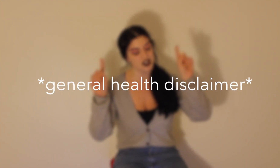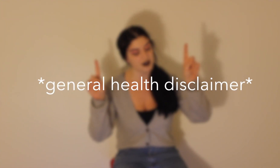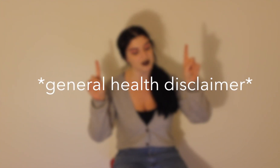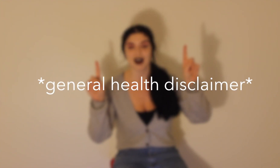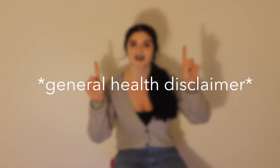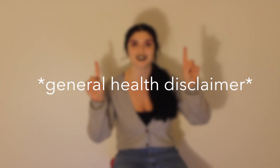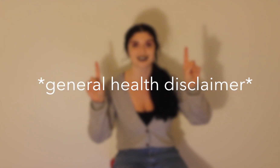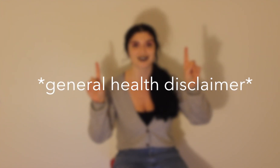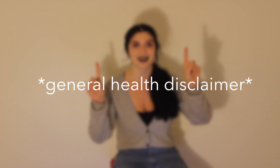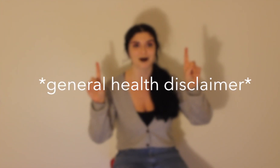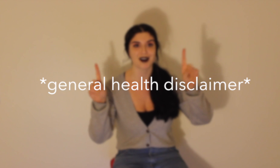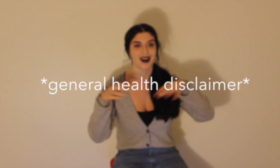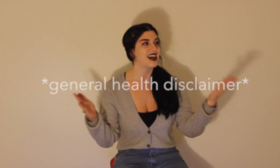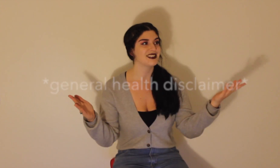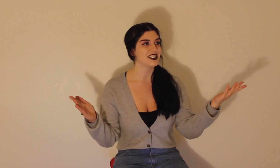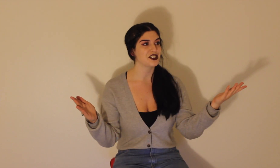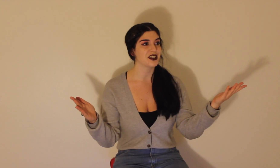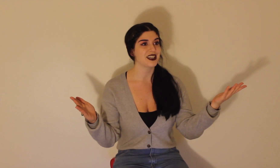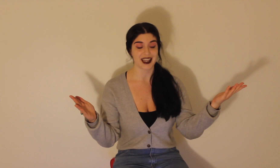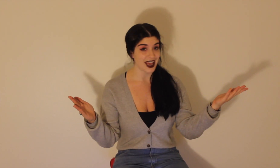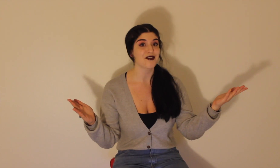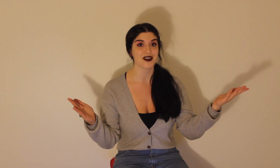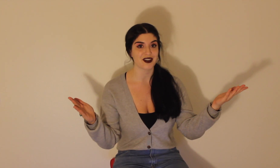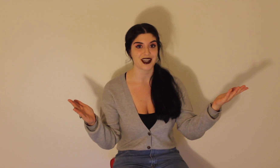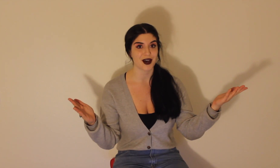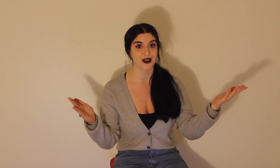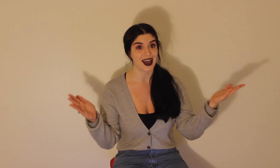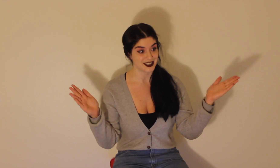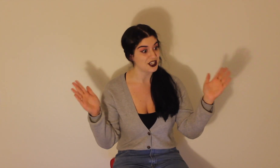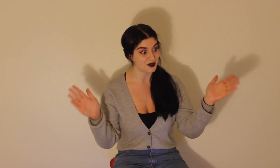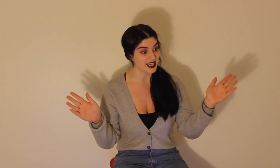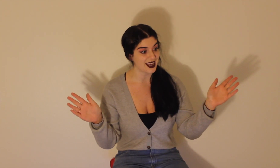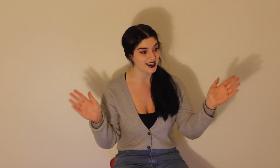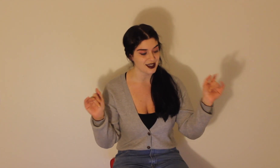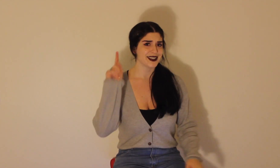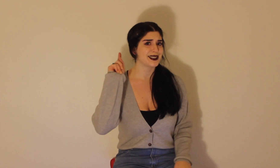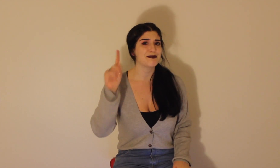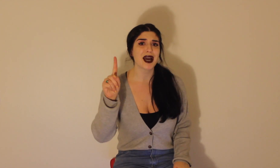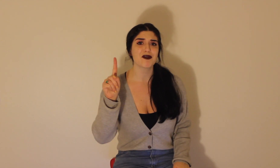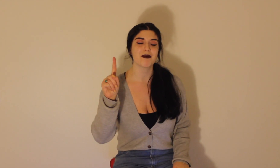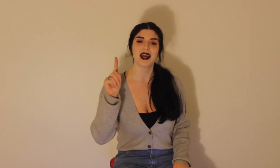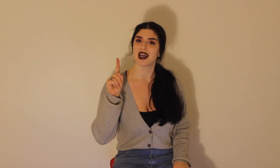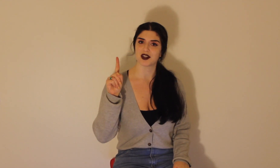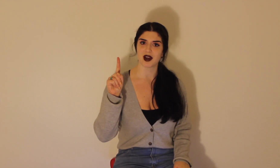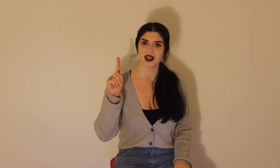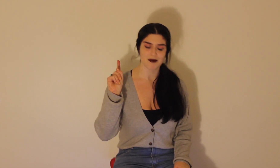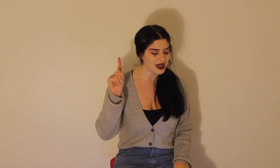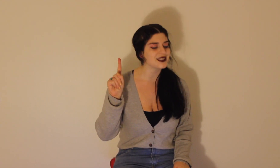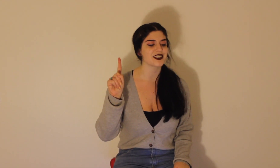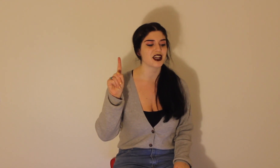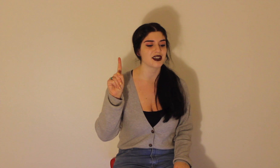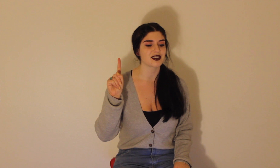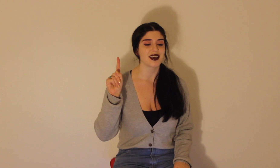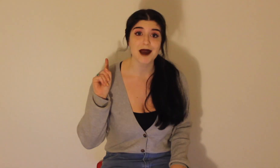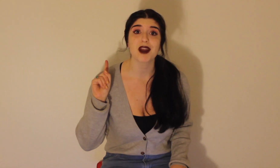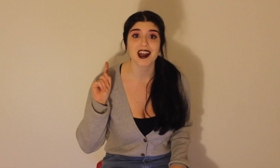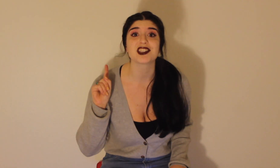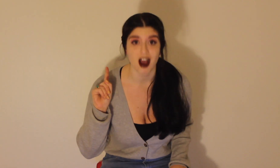general health disclaimer, as I should in every video that has to do with diet. Despite what my handwriting might suggest, I'm not a